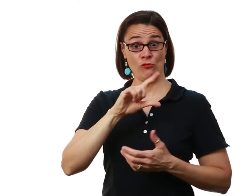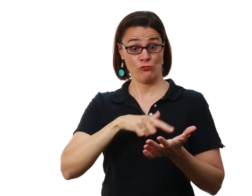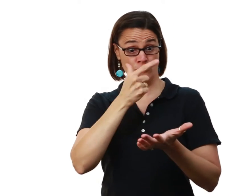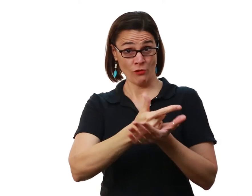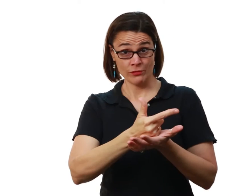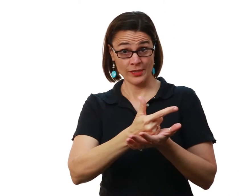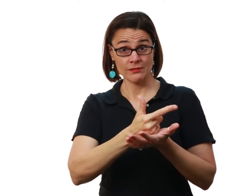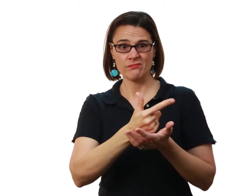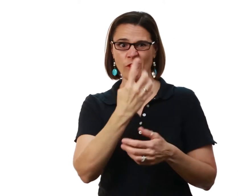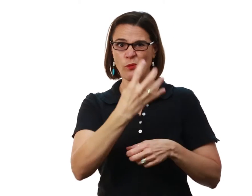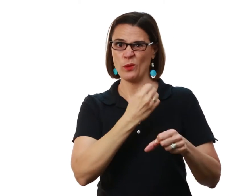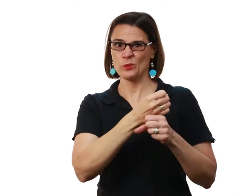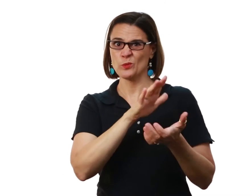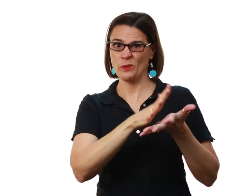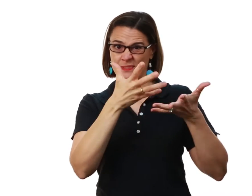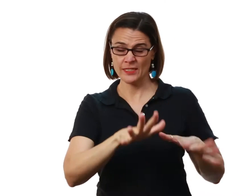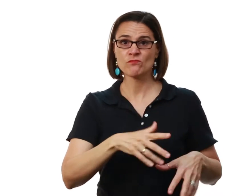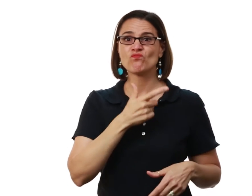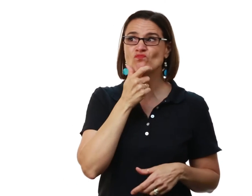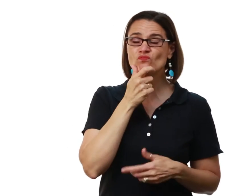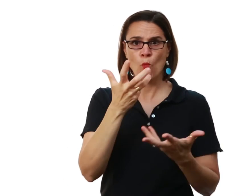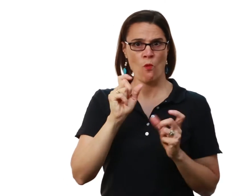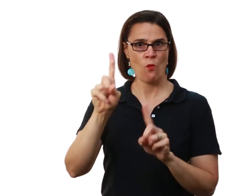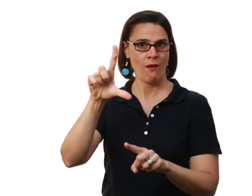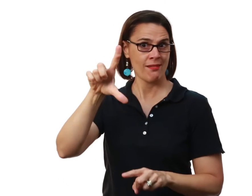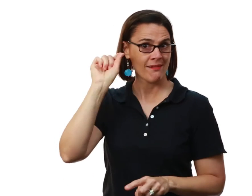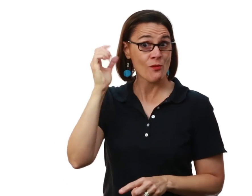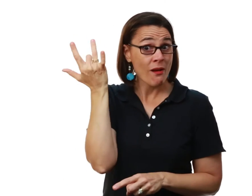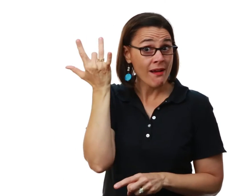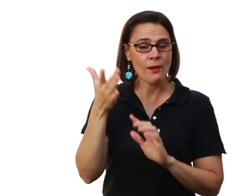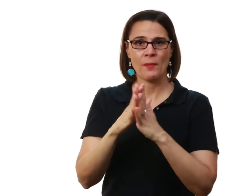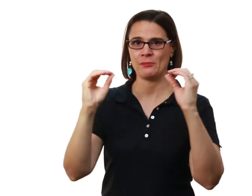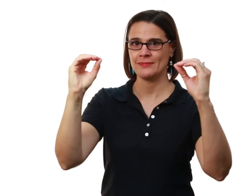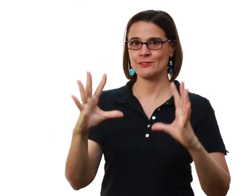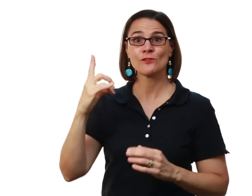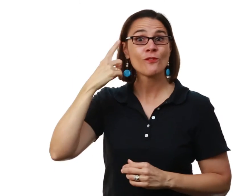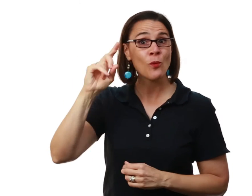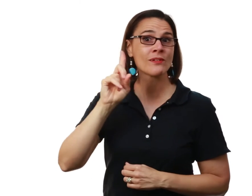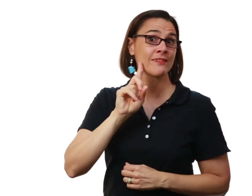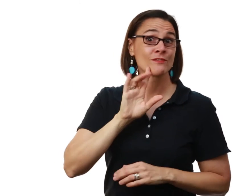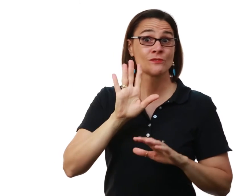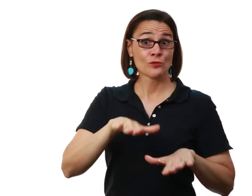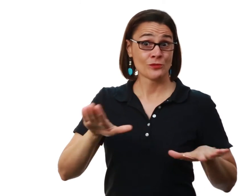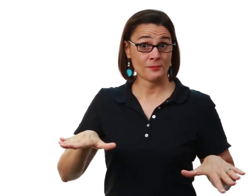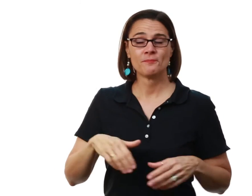I graduated from a four-year school and after I was done I wanted to go to Gallaudet University to become a teacher for deaf children